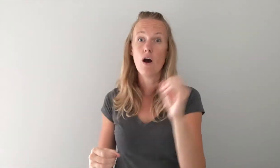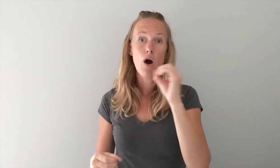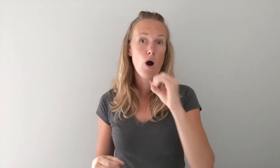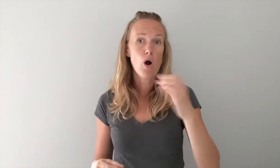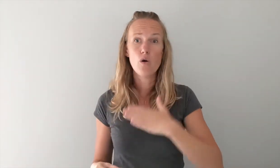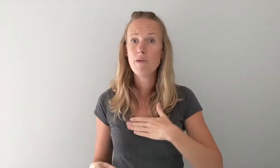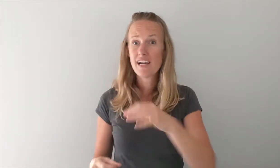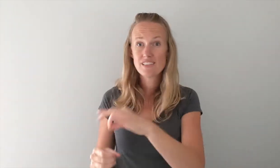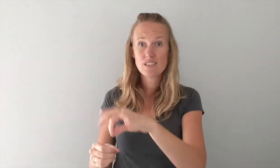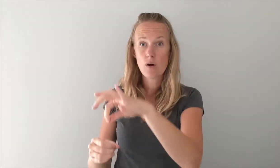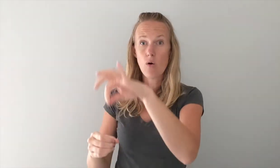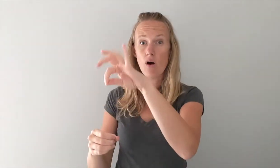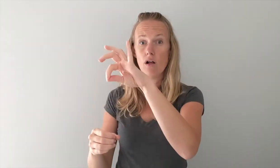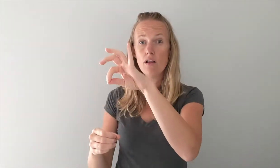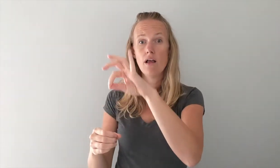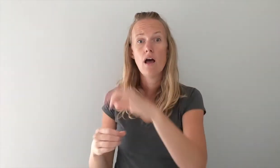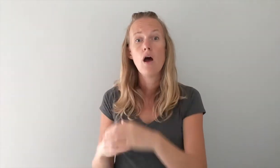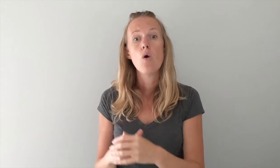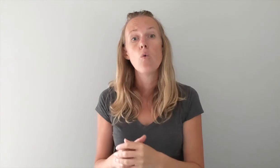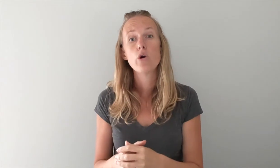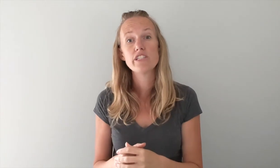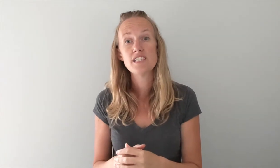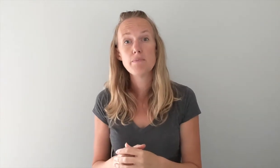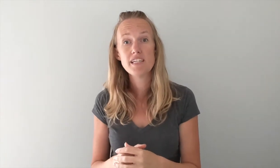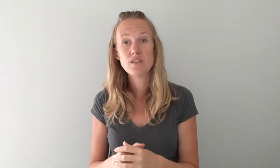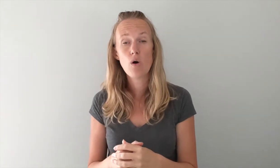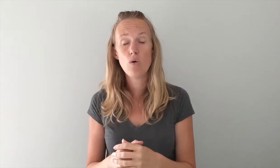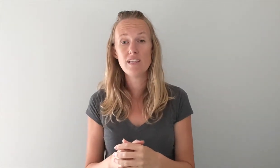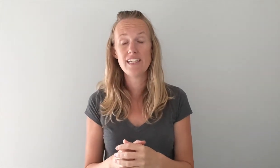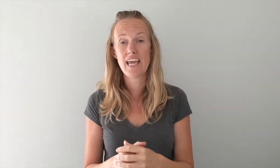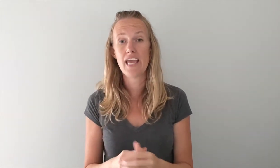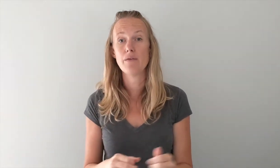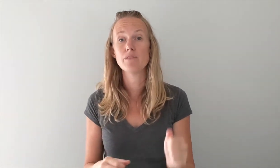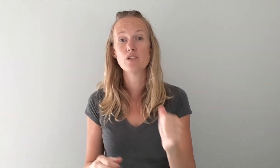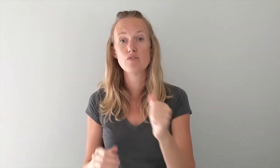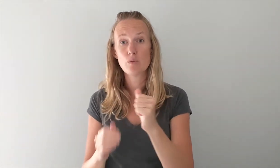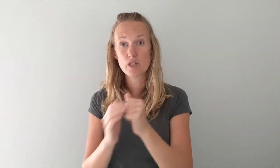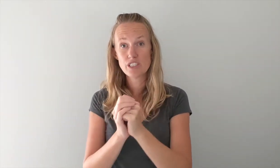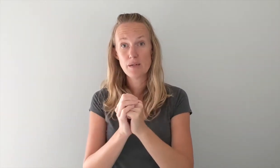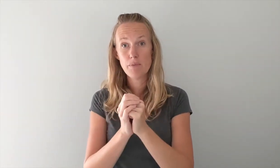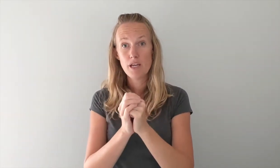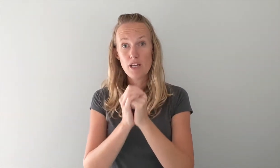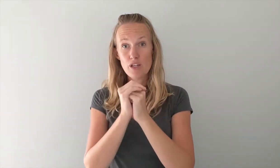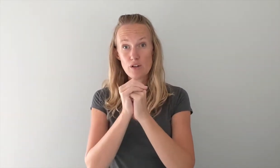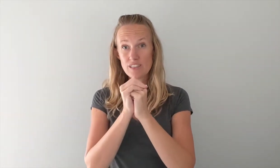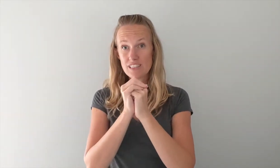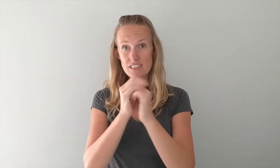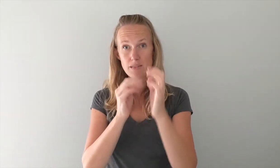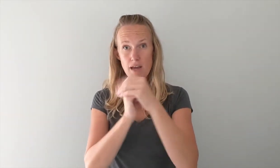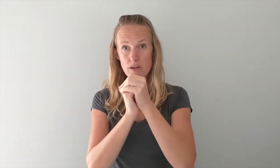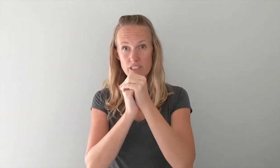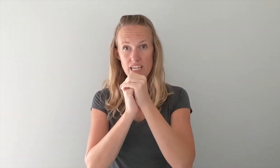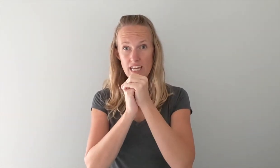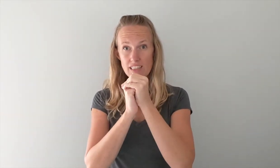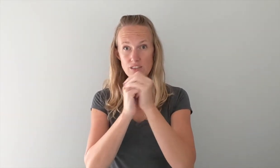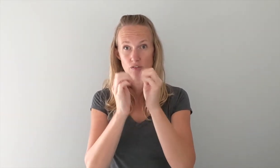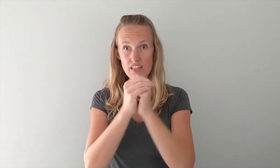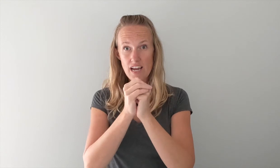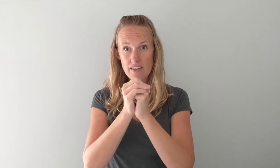oh my soul worship his holy name. So for worship you're going to it doesn't matter which hand is over the other